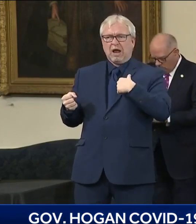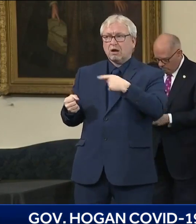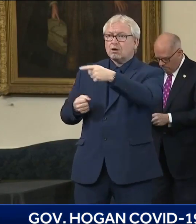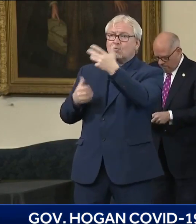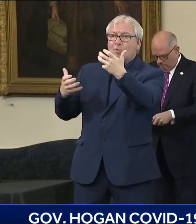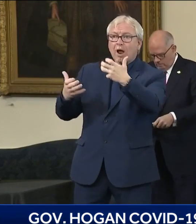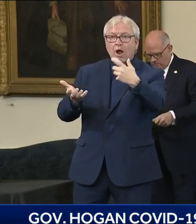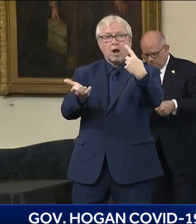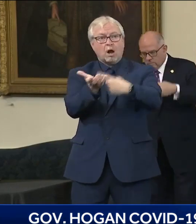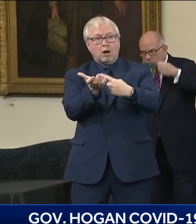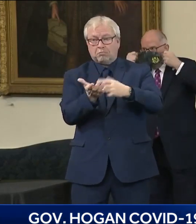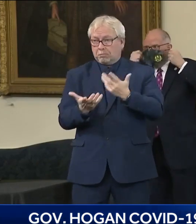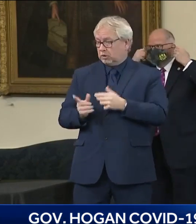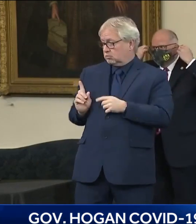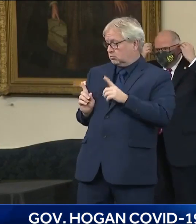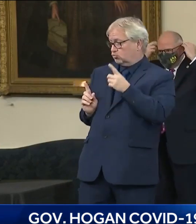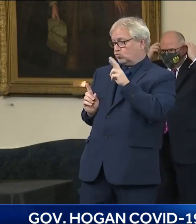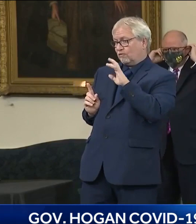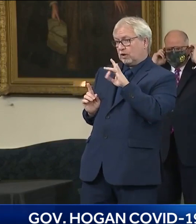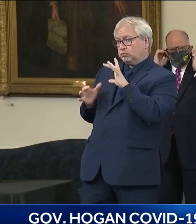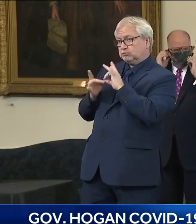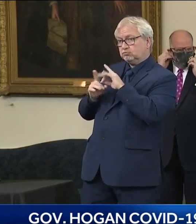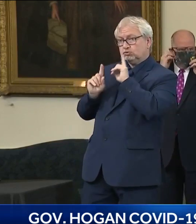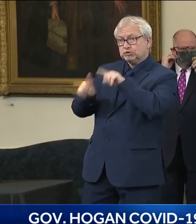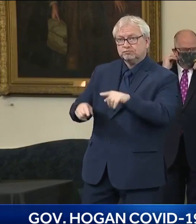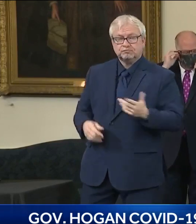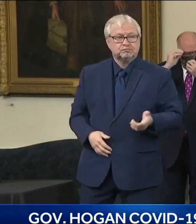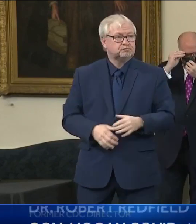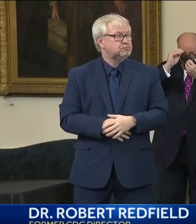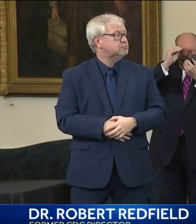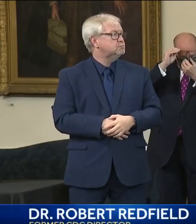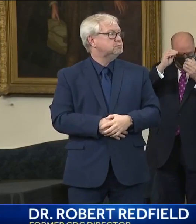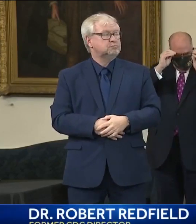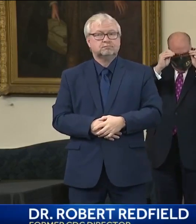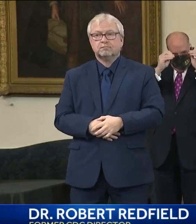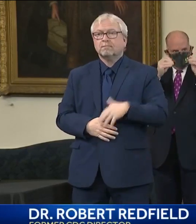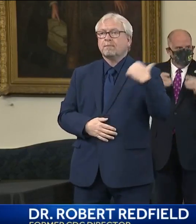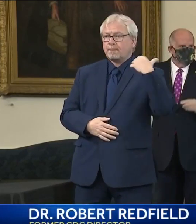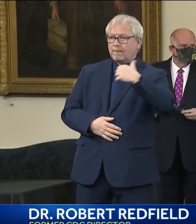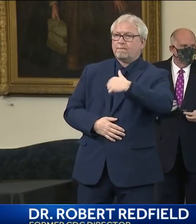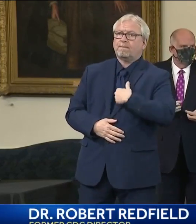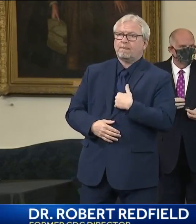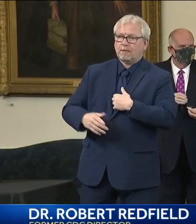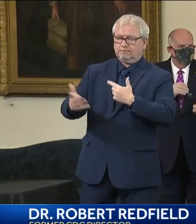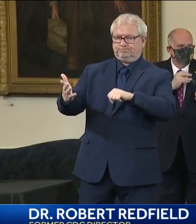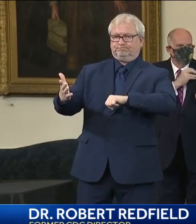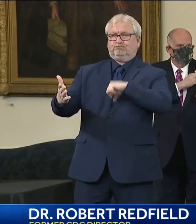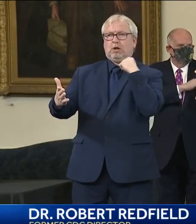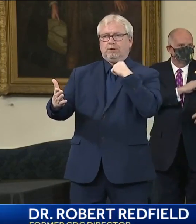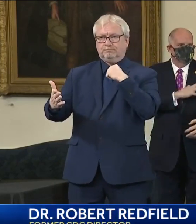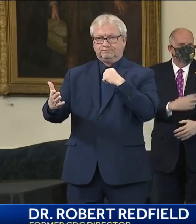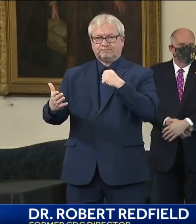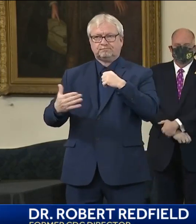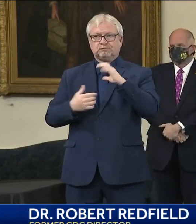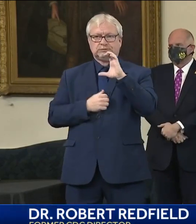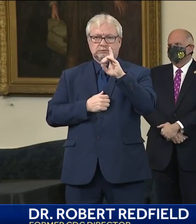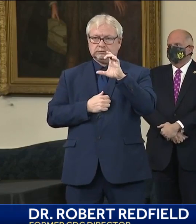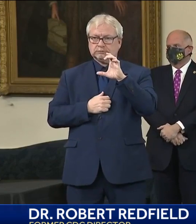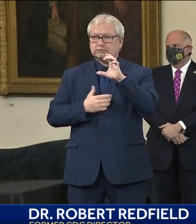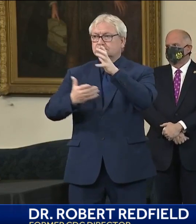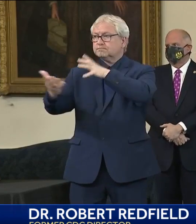that I continue to be proud of the CDC and the men and women there. I think